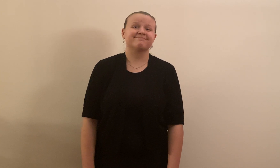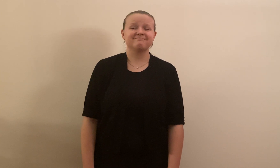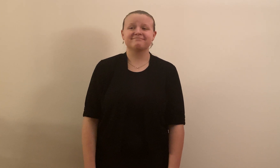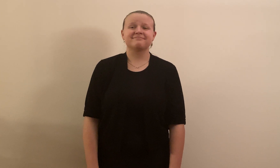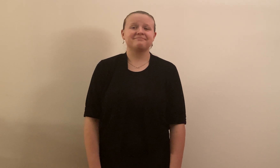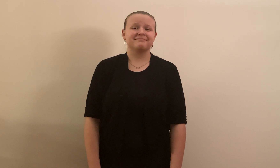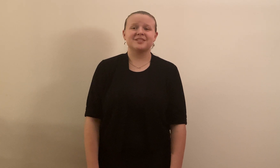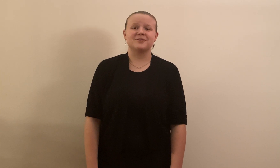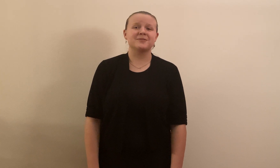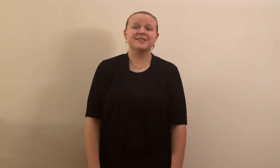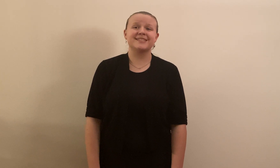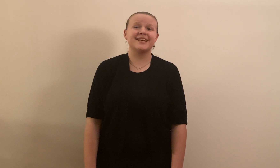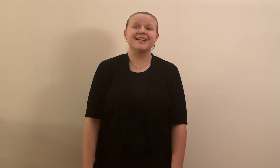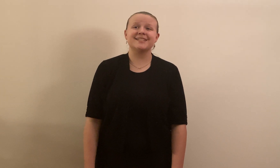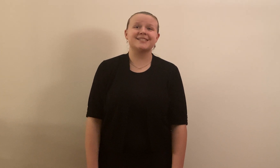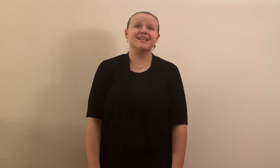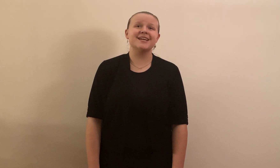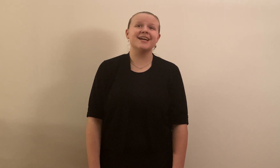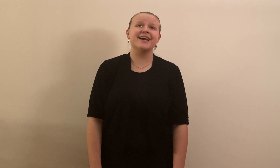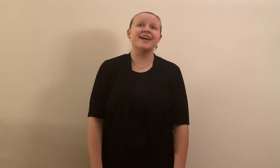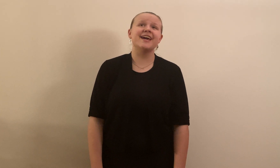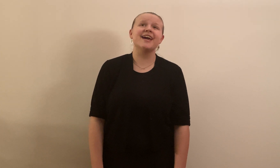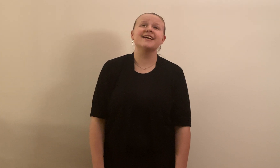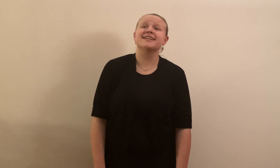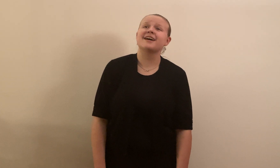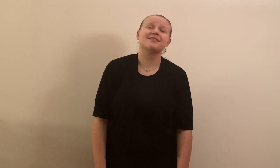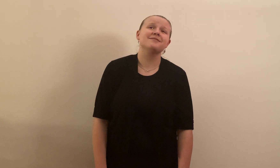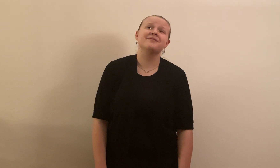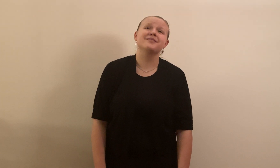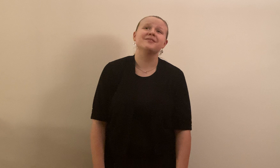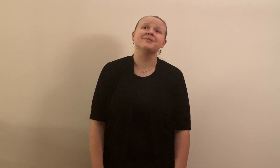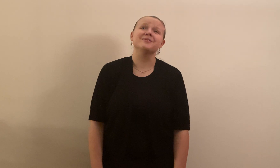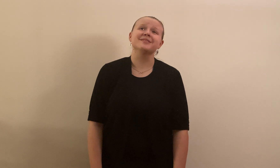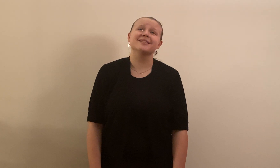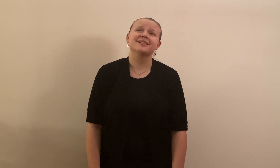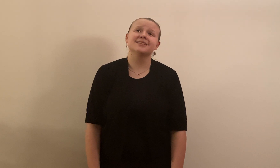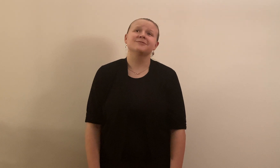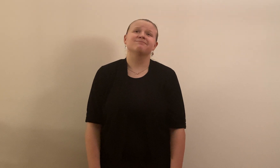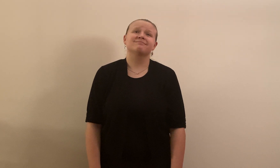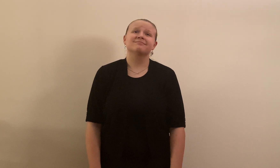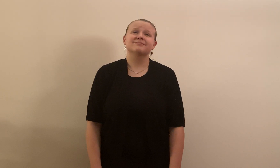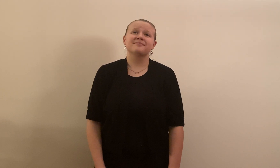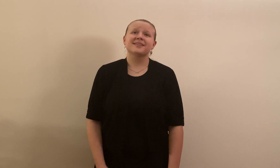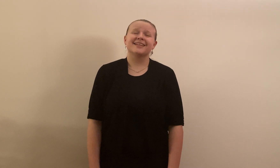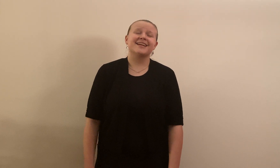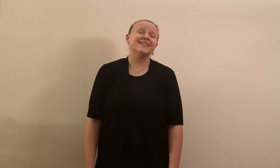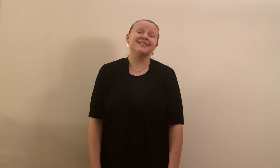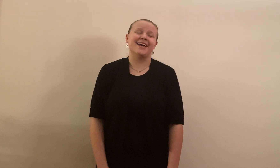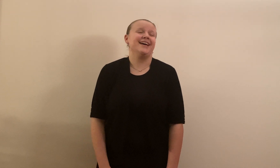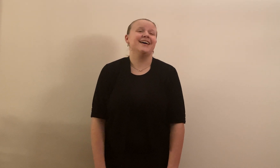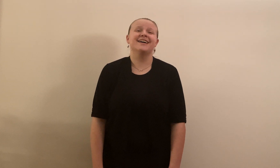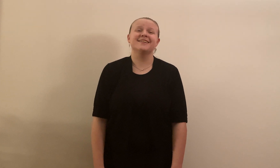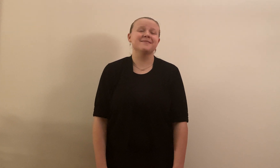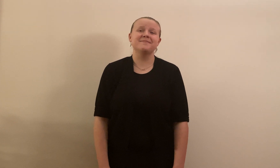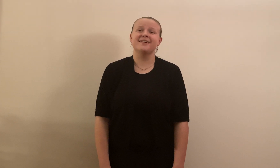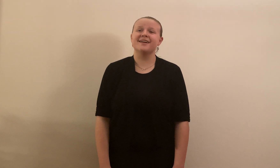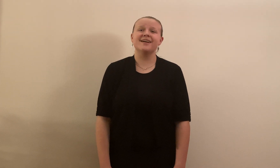Who's gazing at the views Who's His head upon